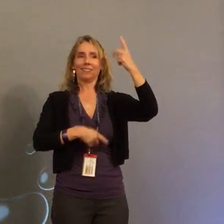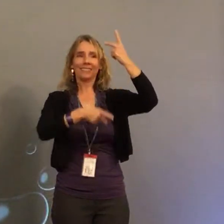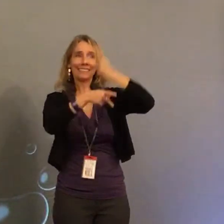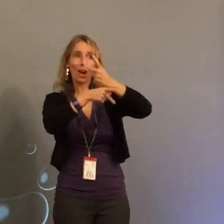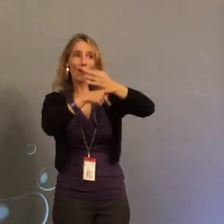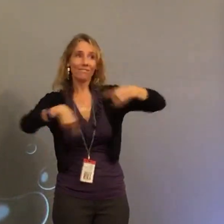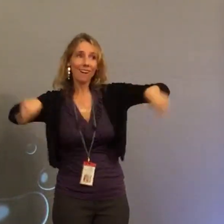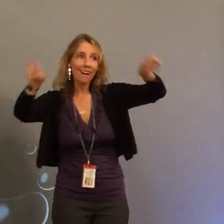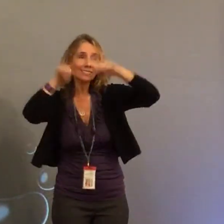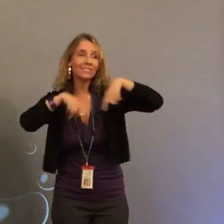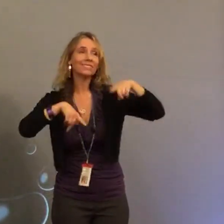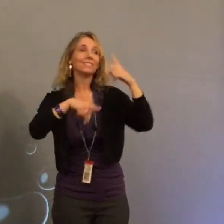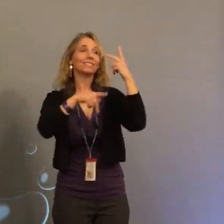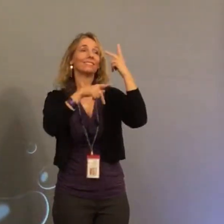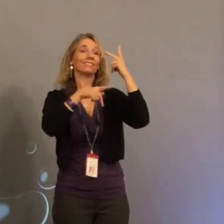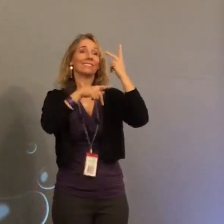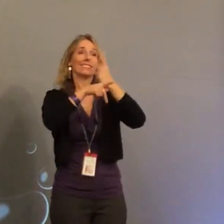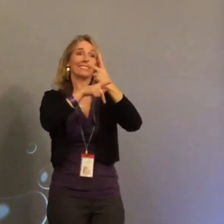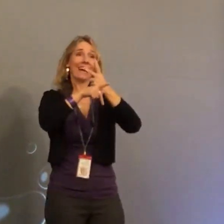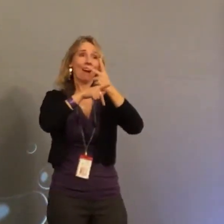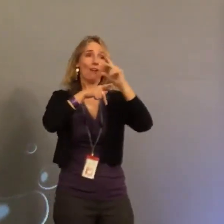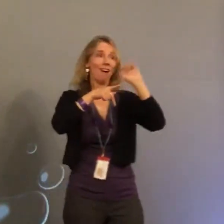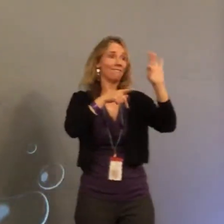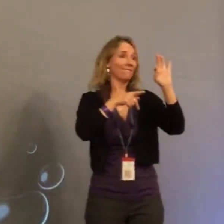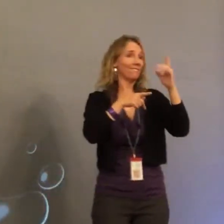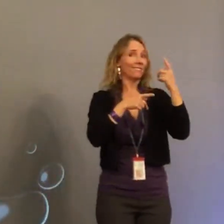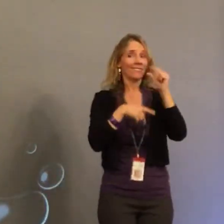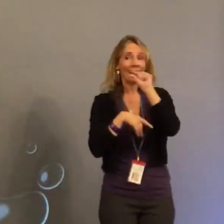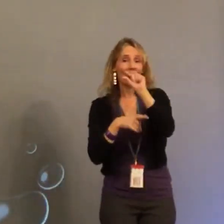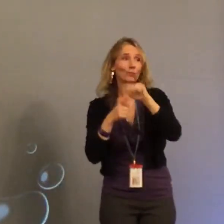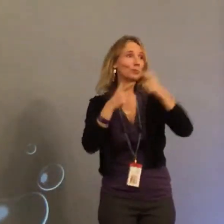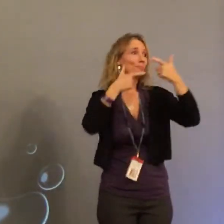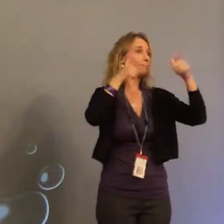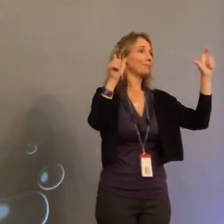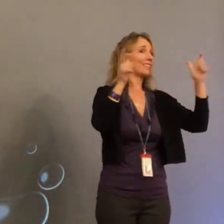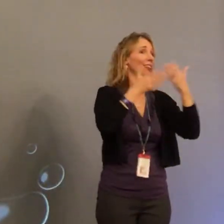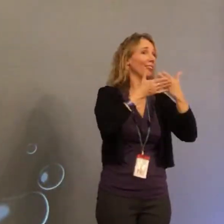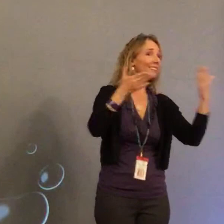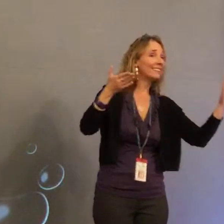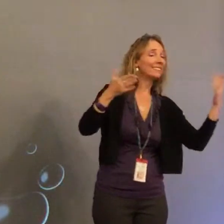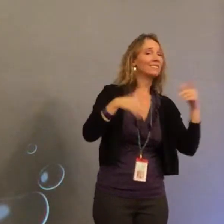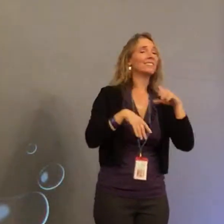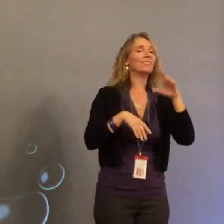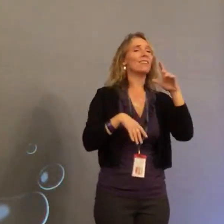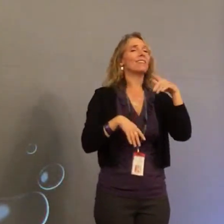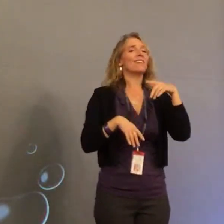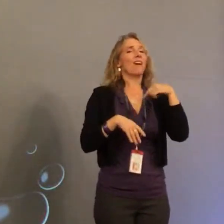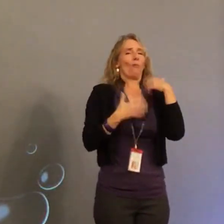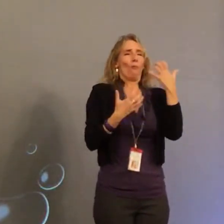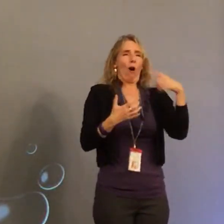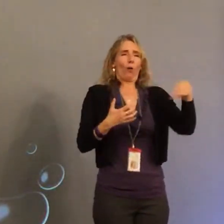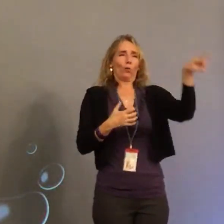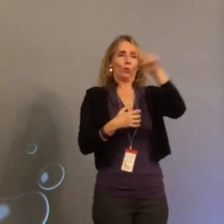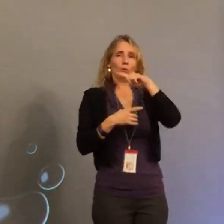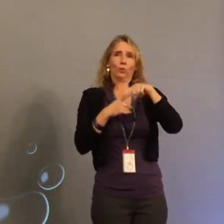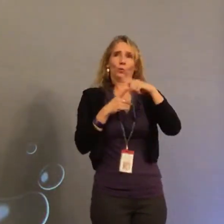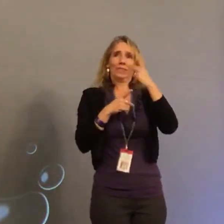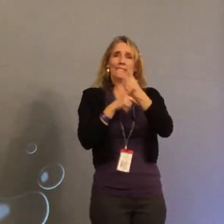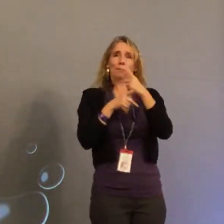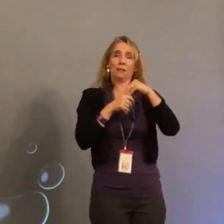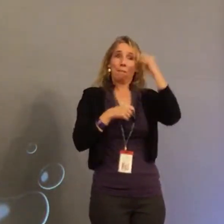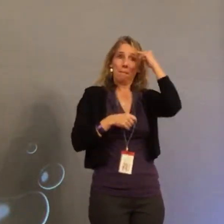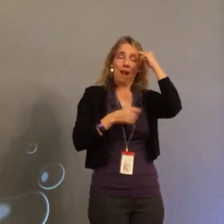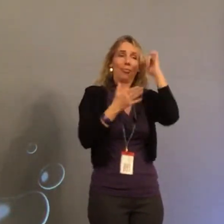He truly was our giant caretaker here. From the most trivial things to the more massive